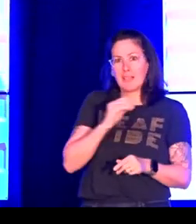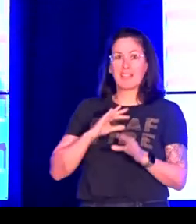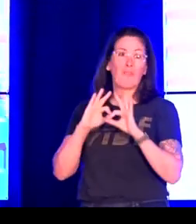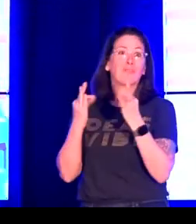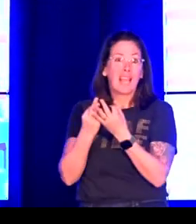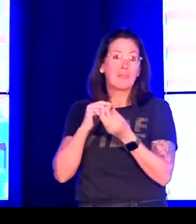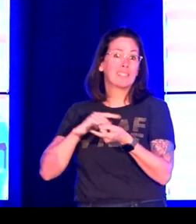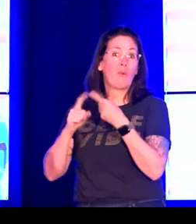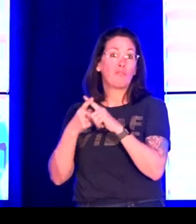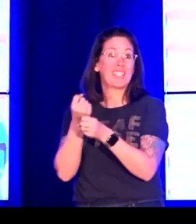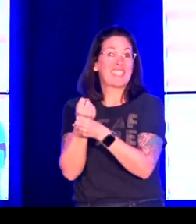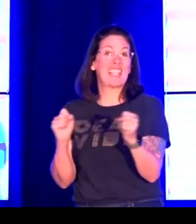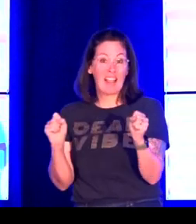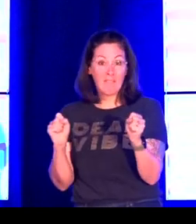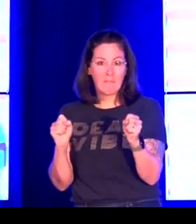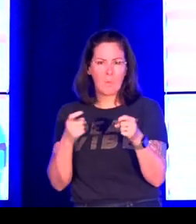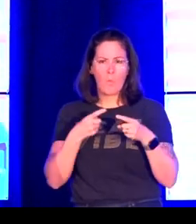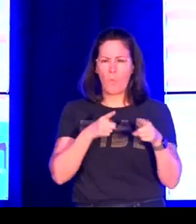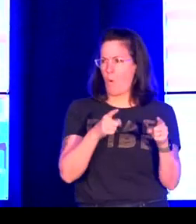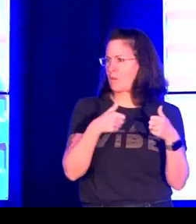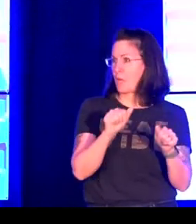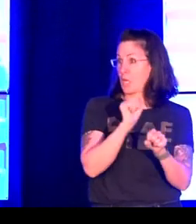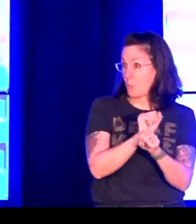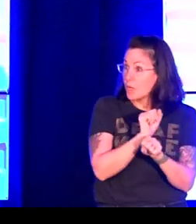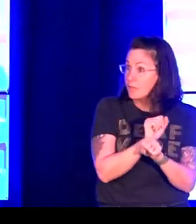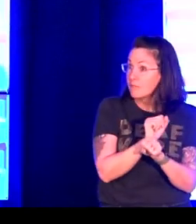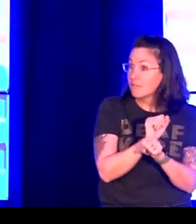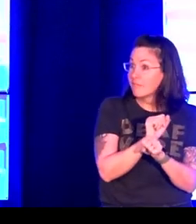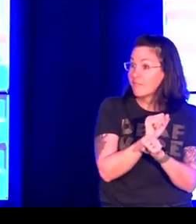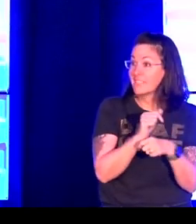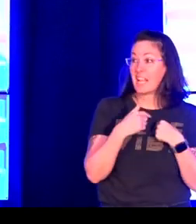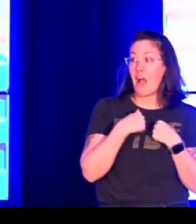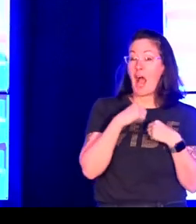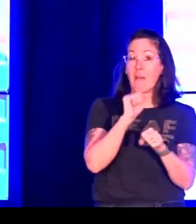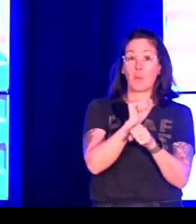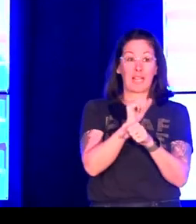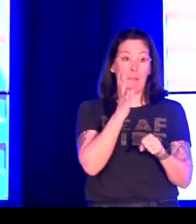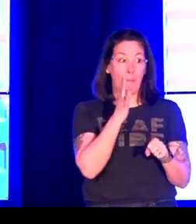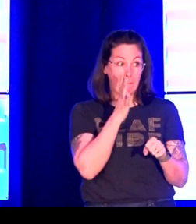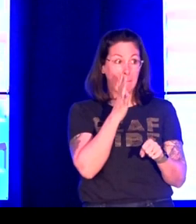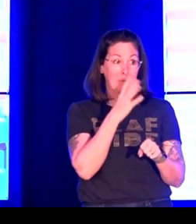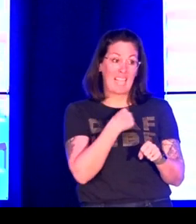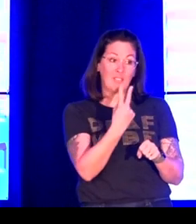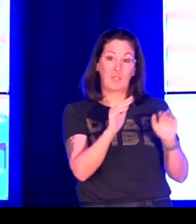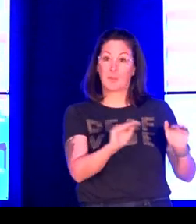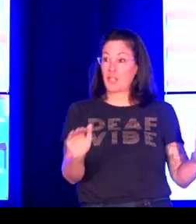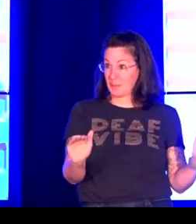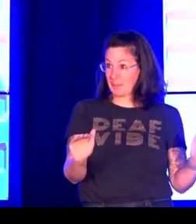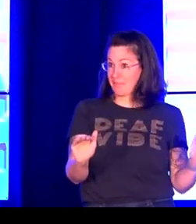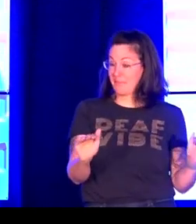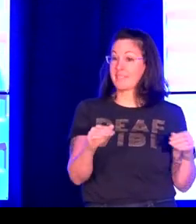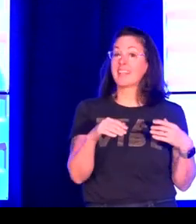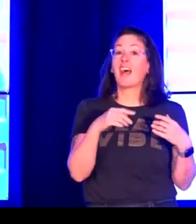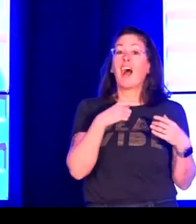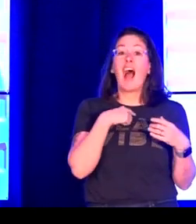safe, continue to be able to do our work and keep our friends and our families safe. I'm a working mom.